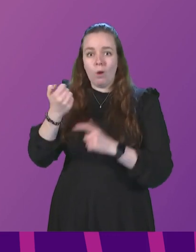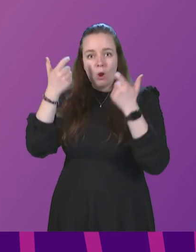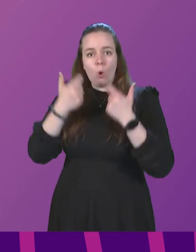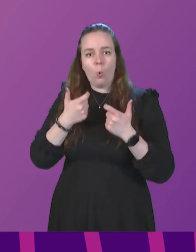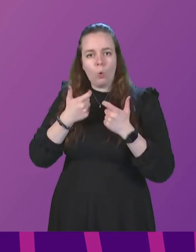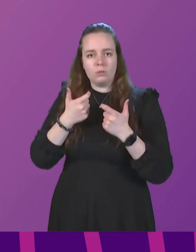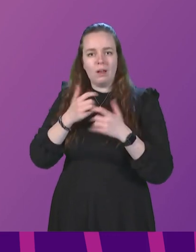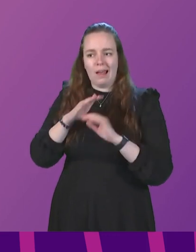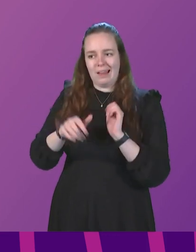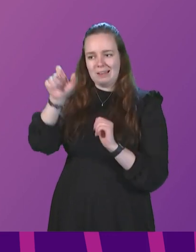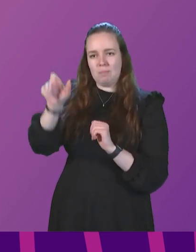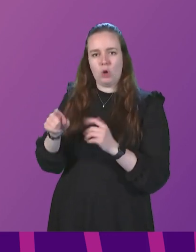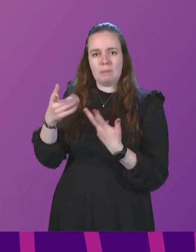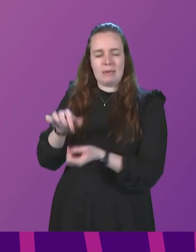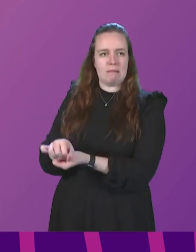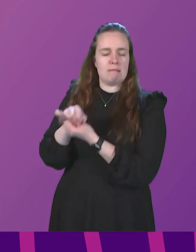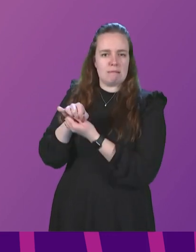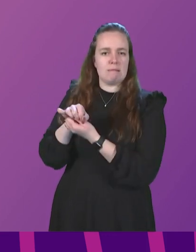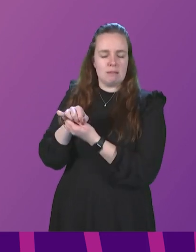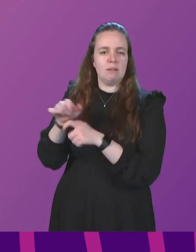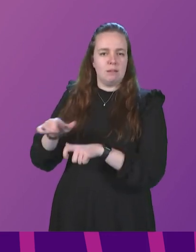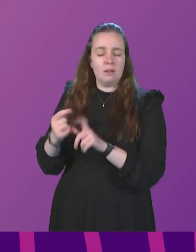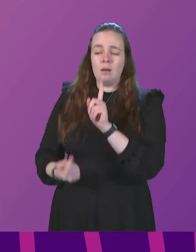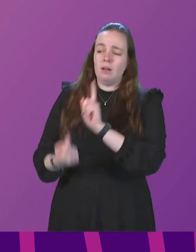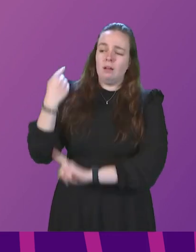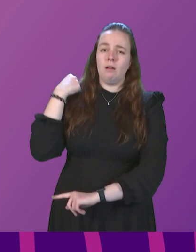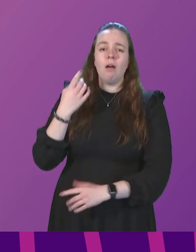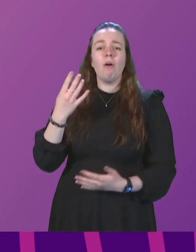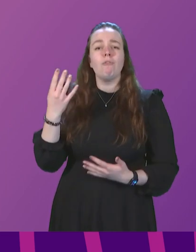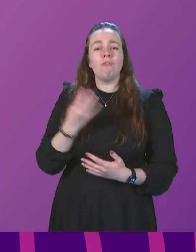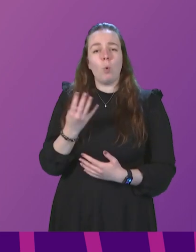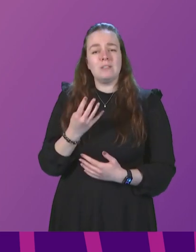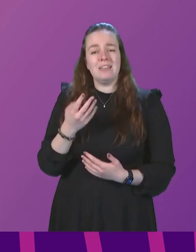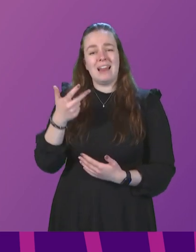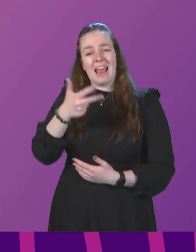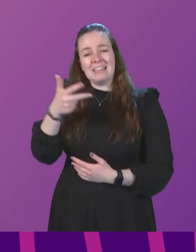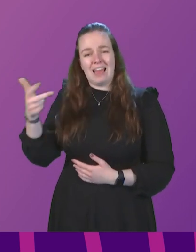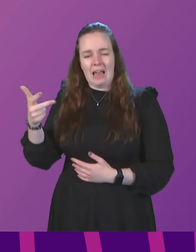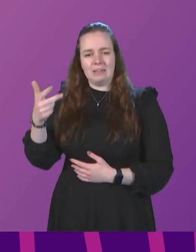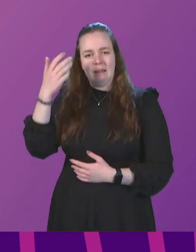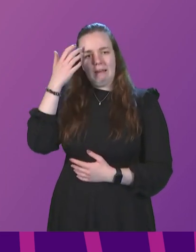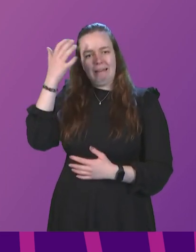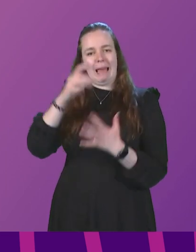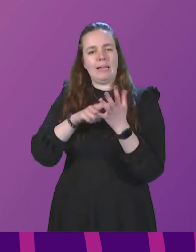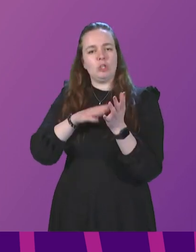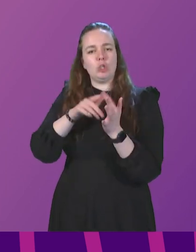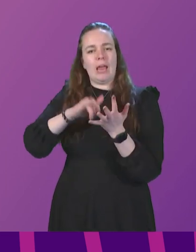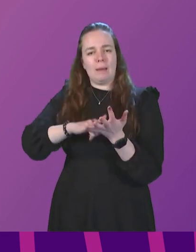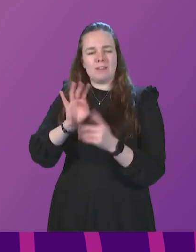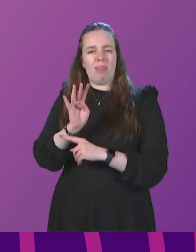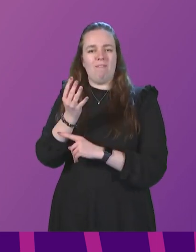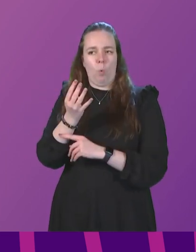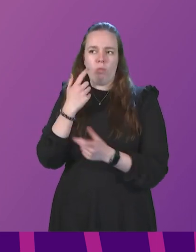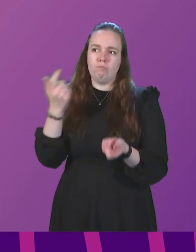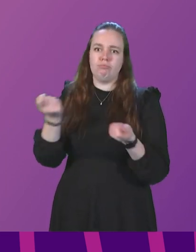Or that way back in 1488, when King James IV ruled Scotland, there were black mirrors